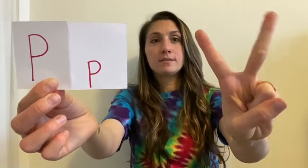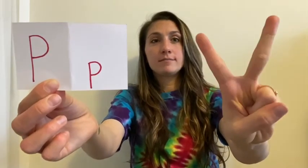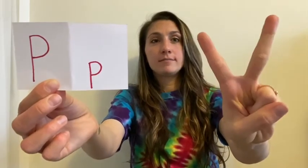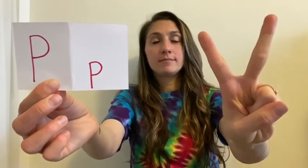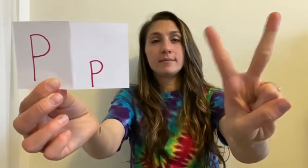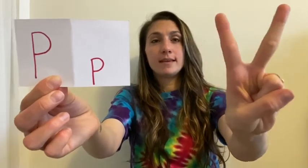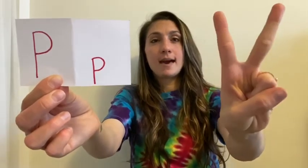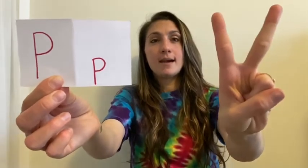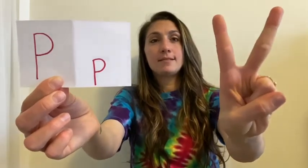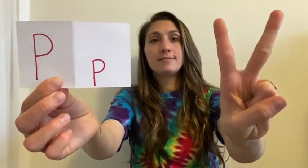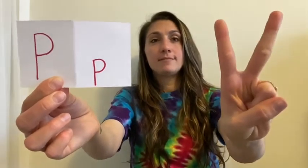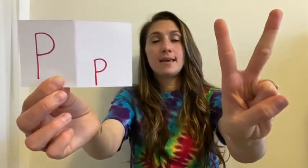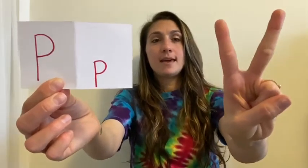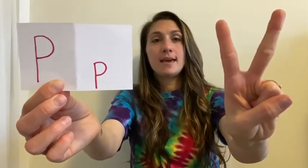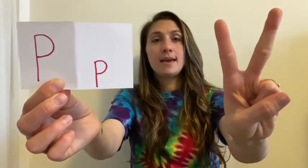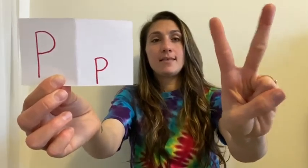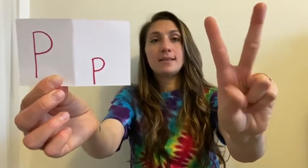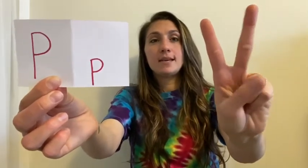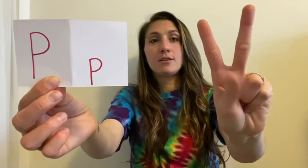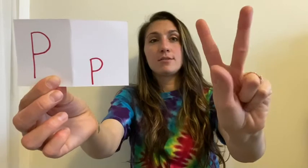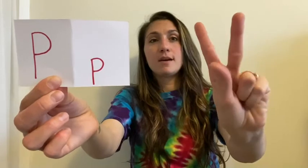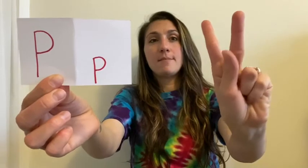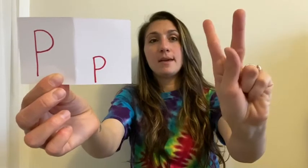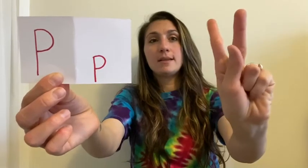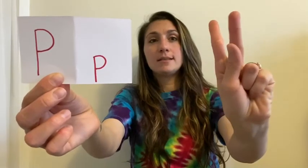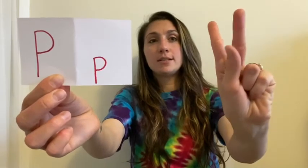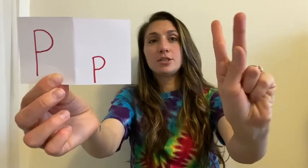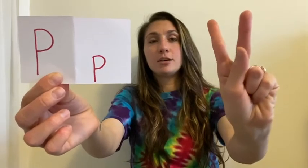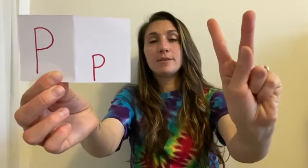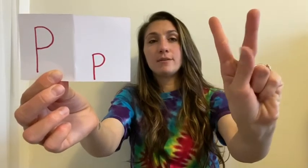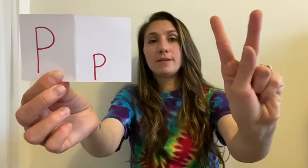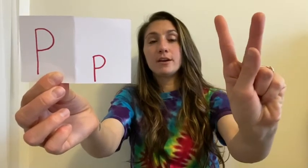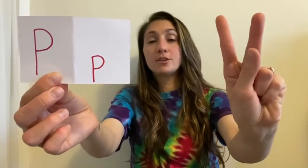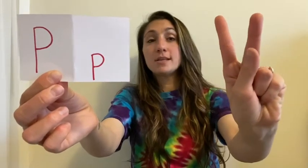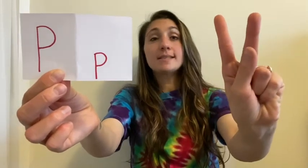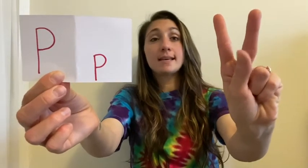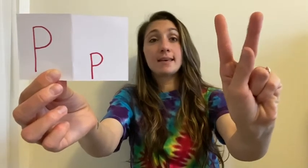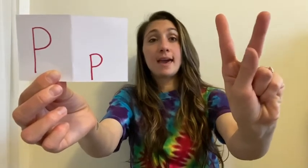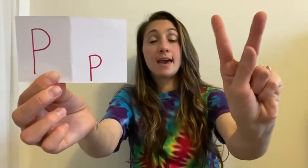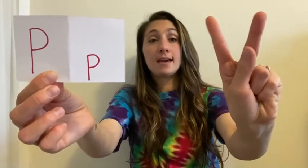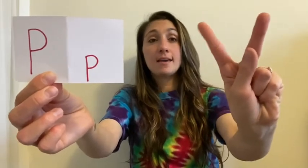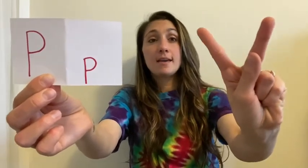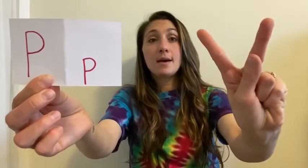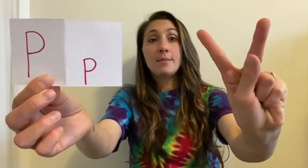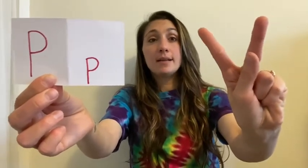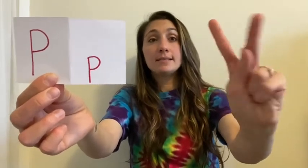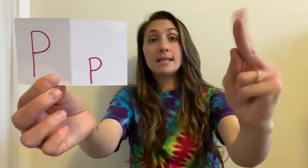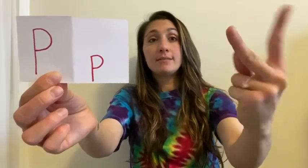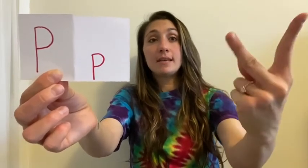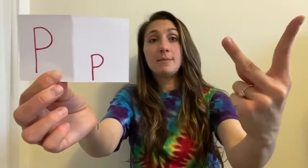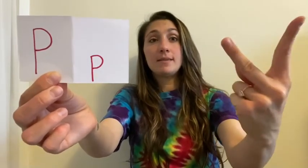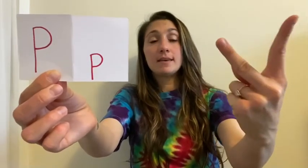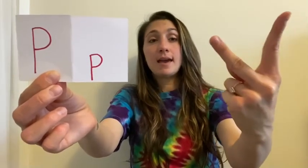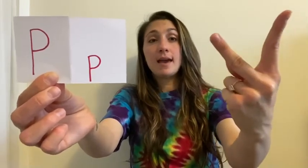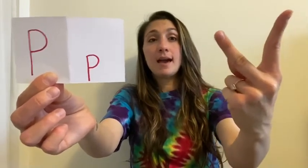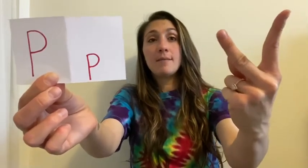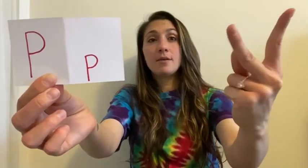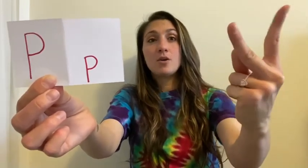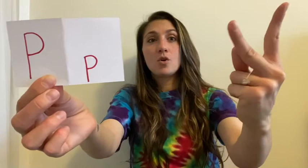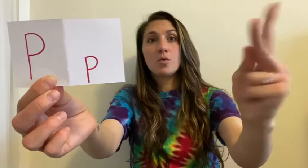like that. And then take your thumb and touch it to your middle finger, just like the K. But instead of keeping the K up, we're